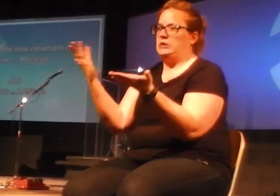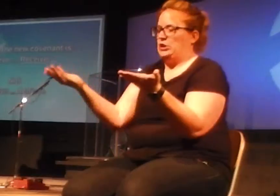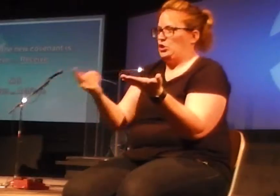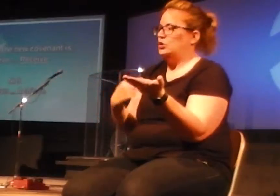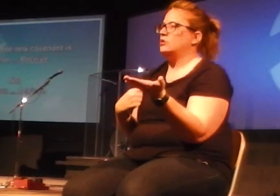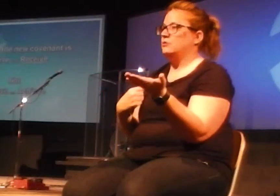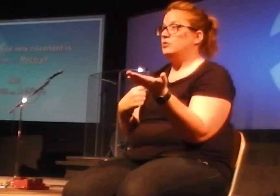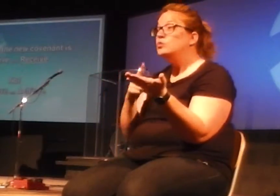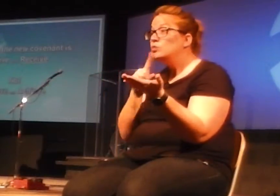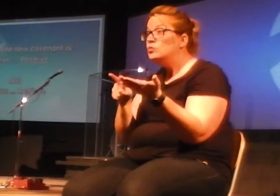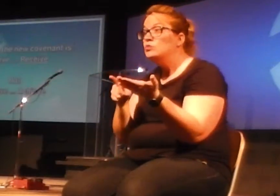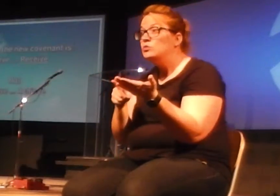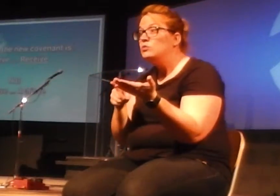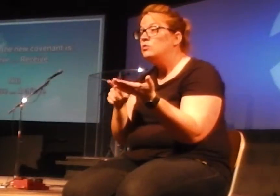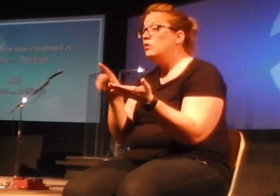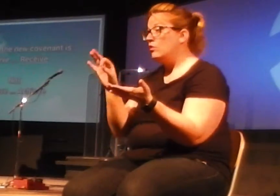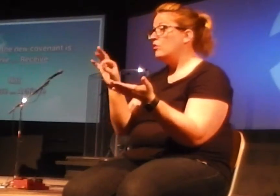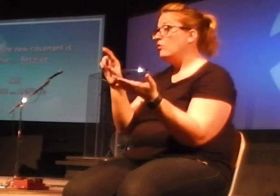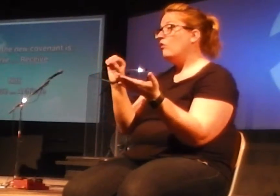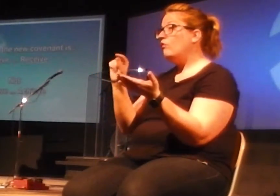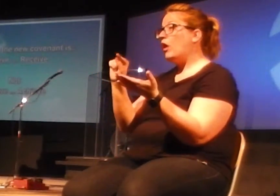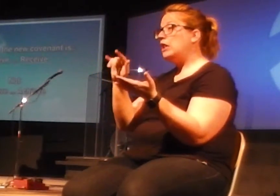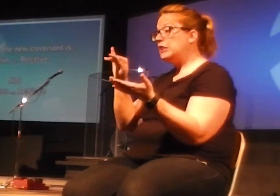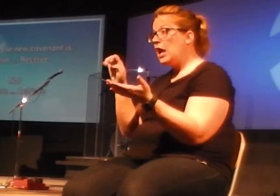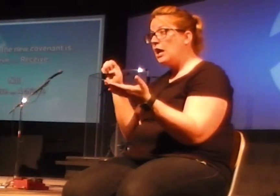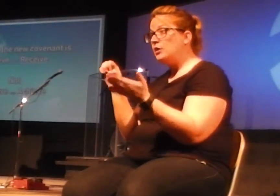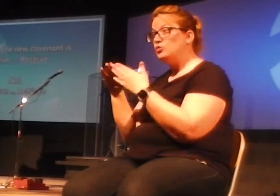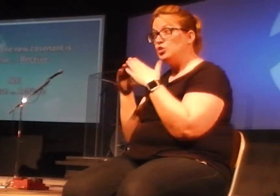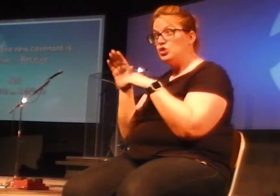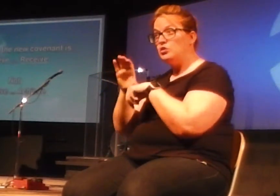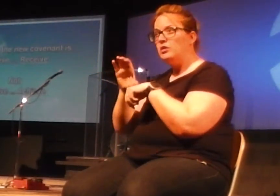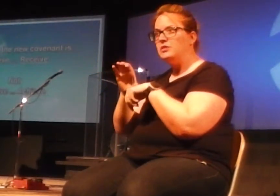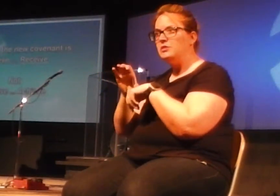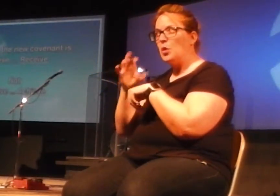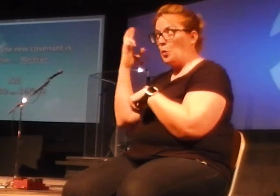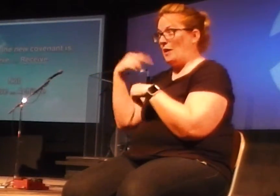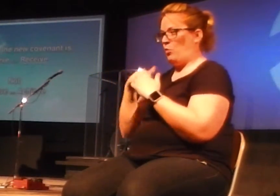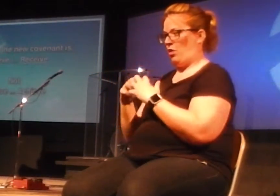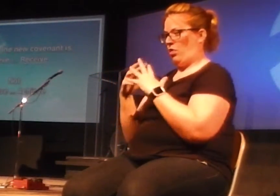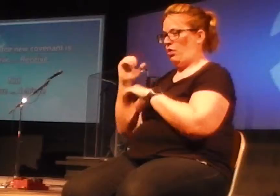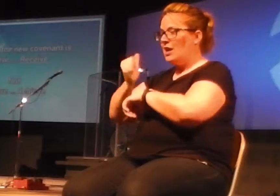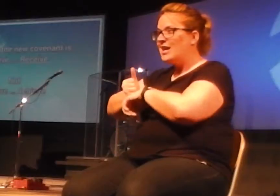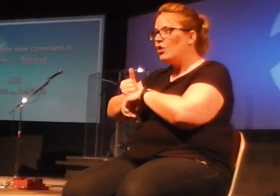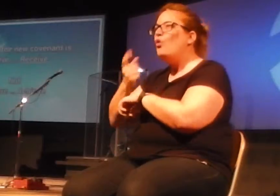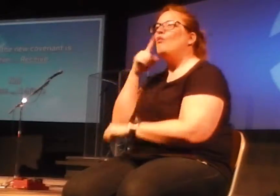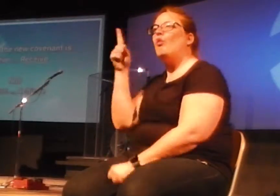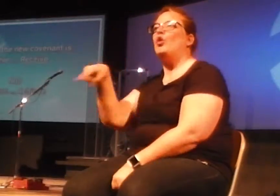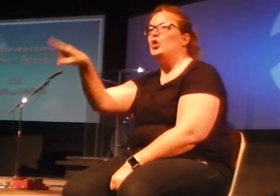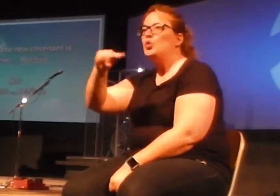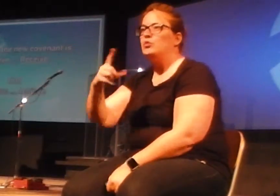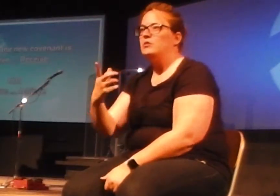fact, Frontline Community Church exists for you. That's why we started as a church.